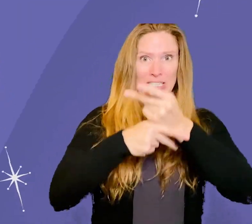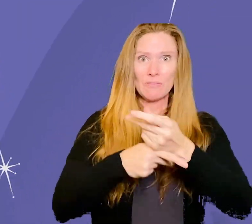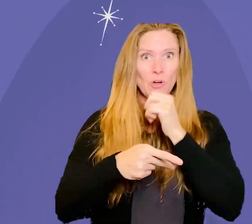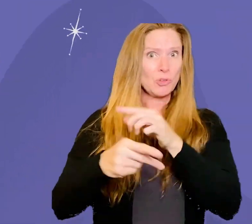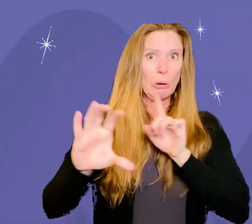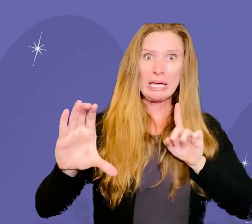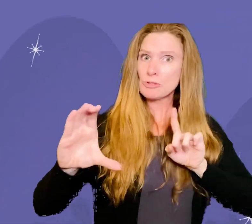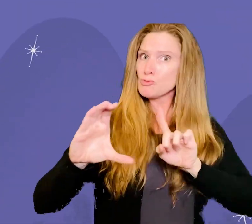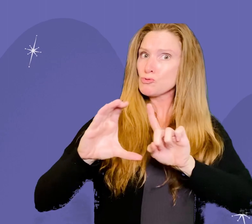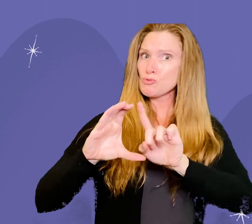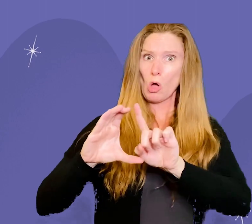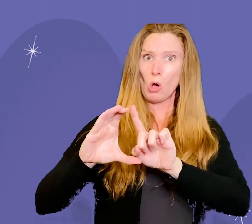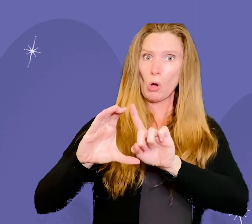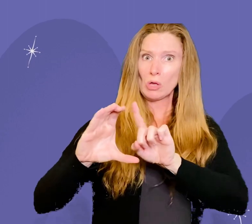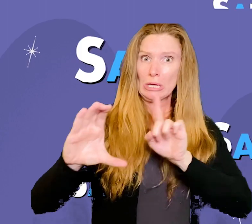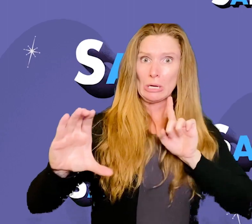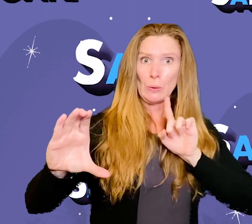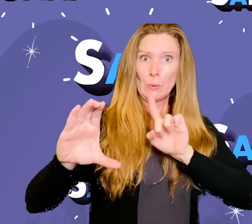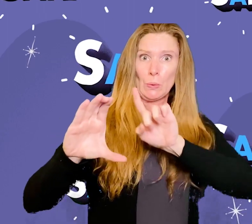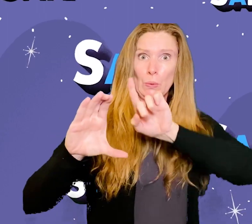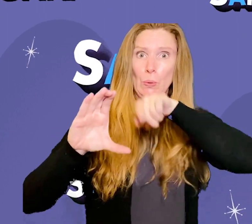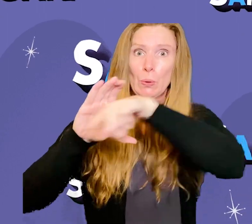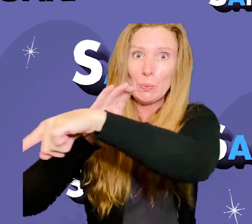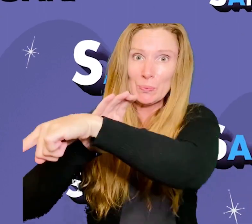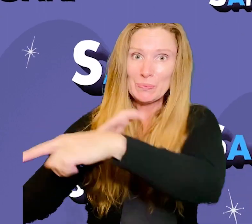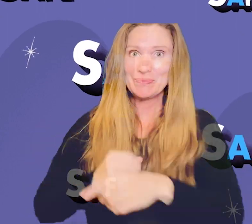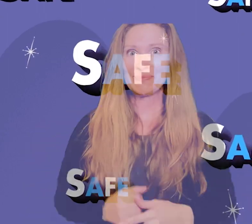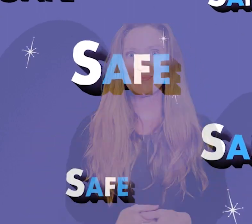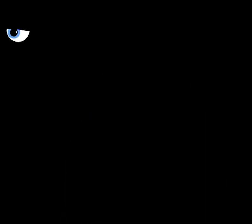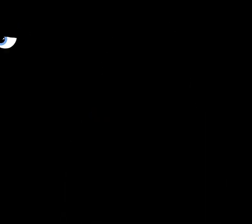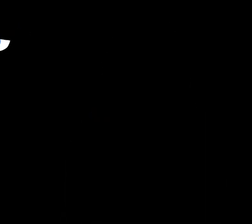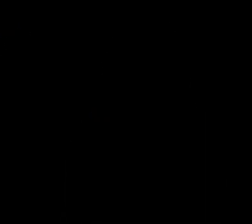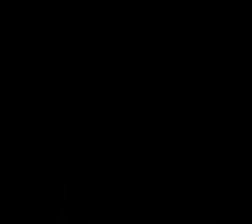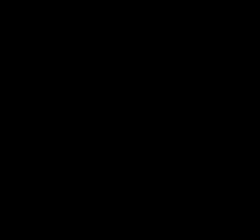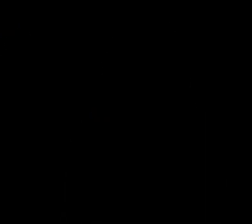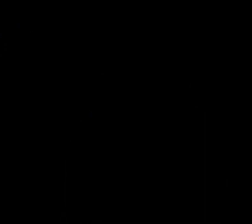don't get too close, too close! There black the